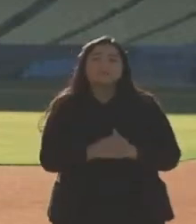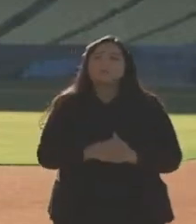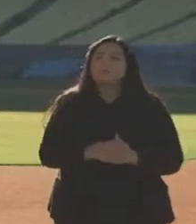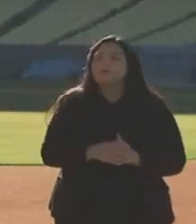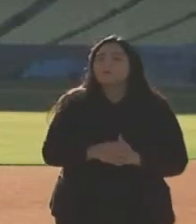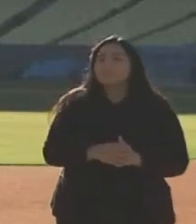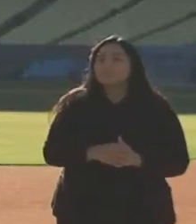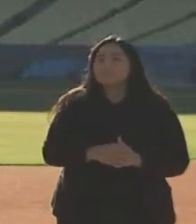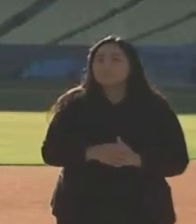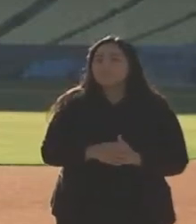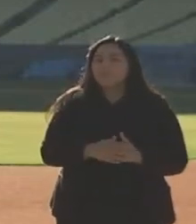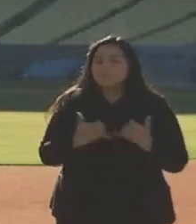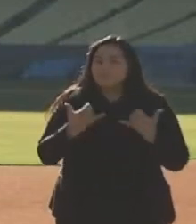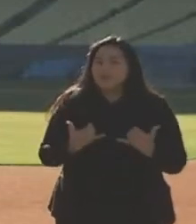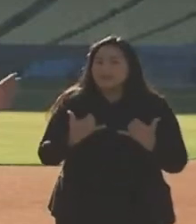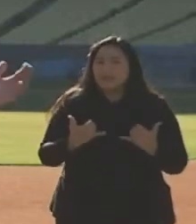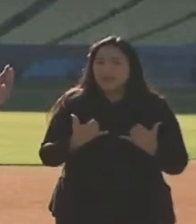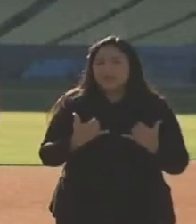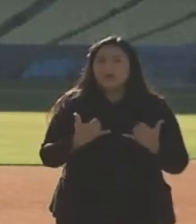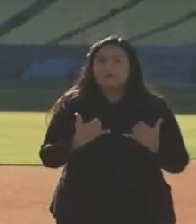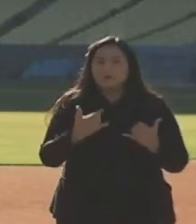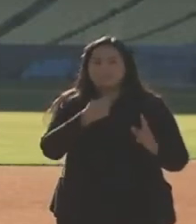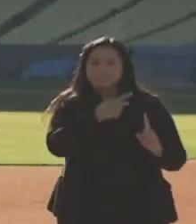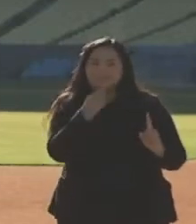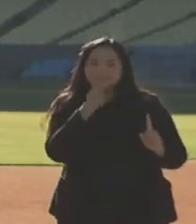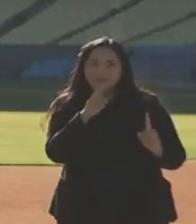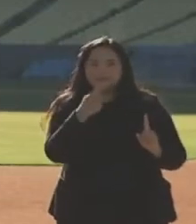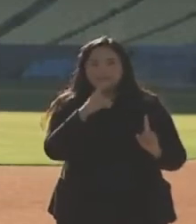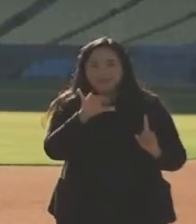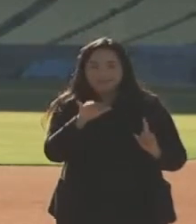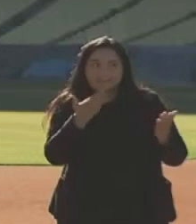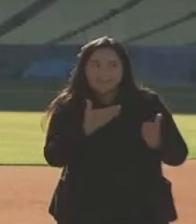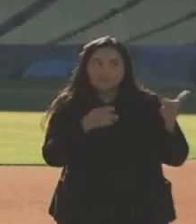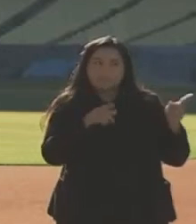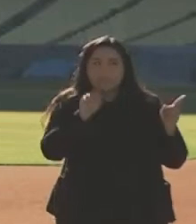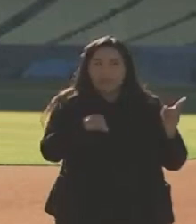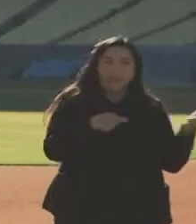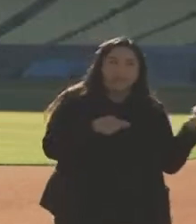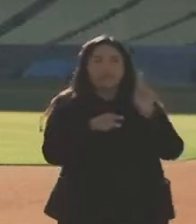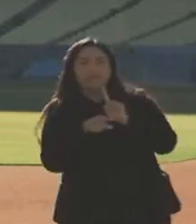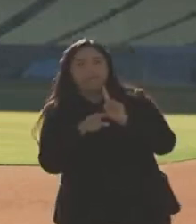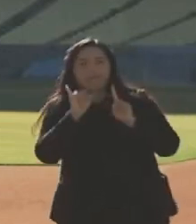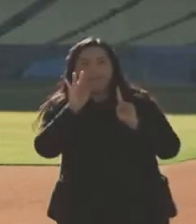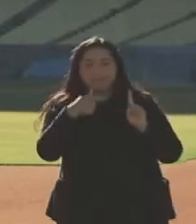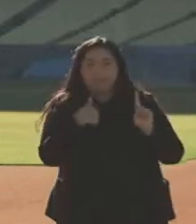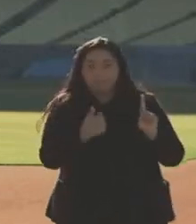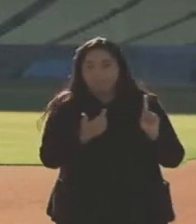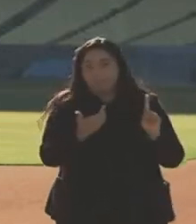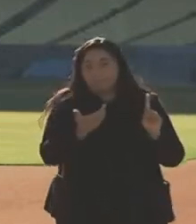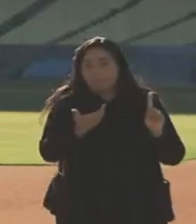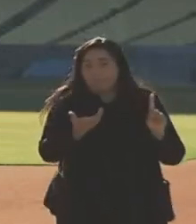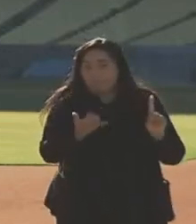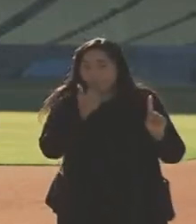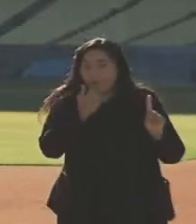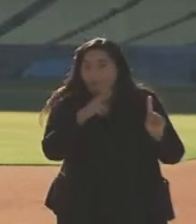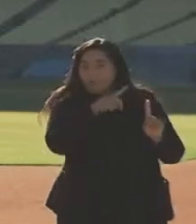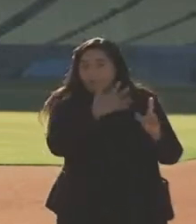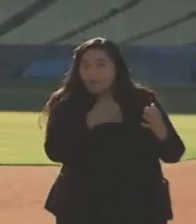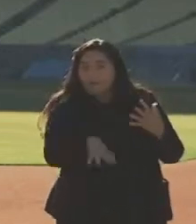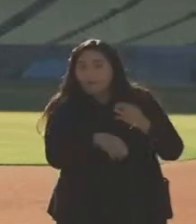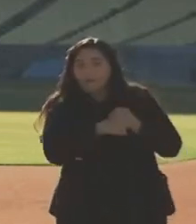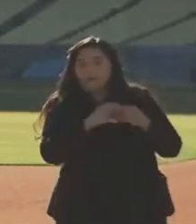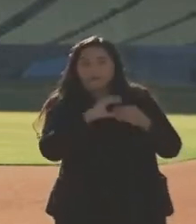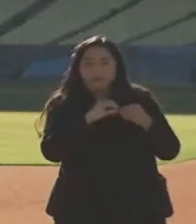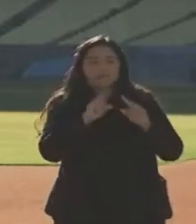any at the moment. Dr. Galli's here and Dr. Kelly can run up here if he has any additional thoughts to